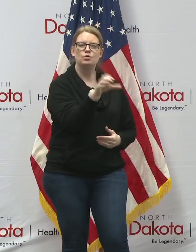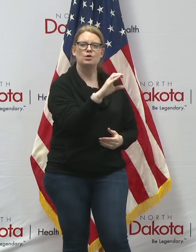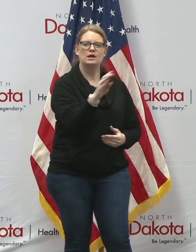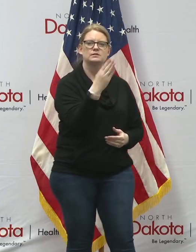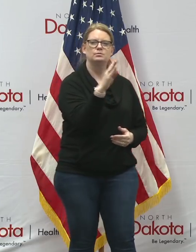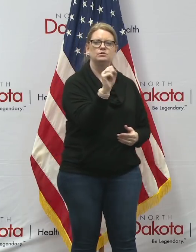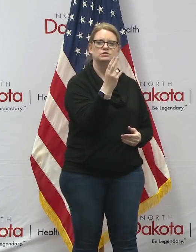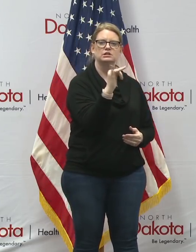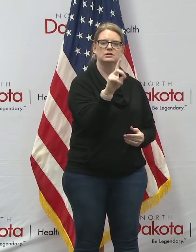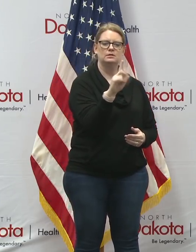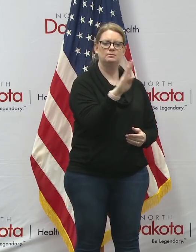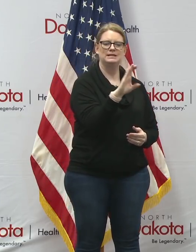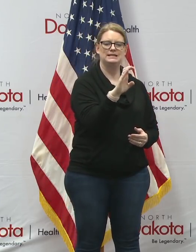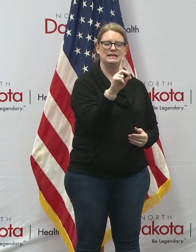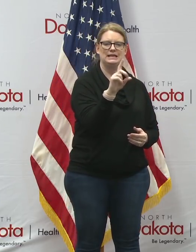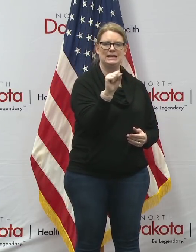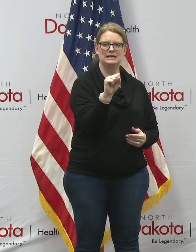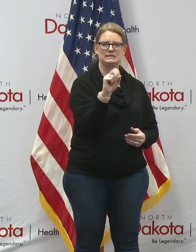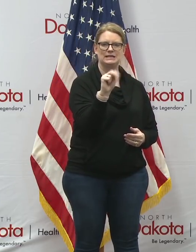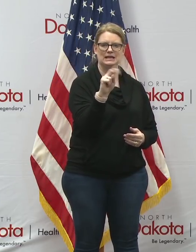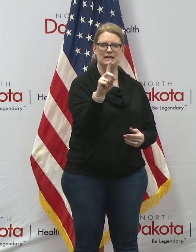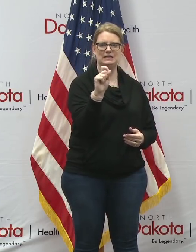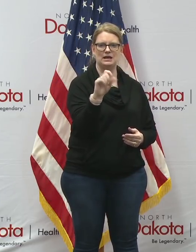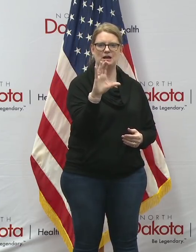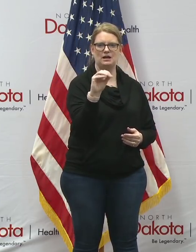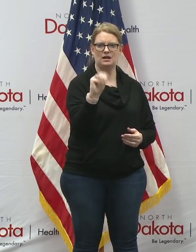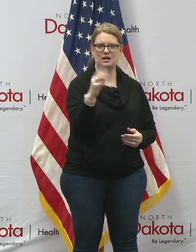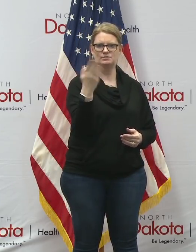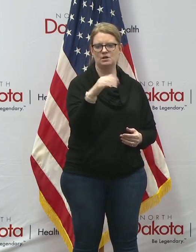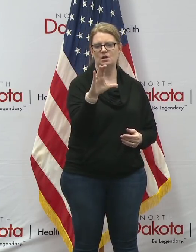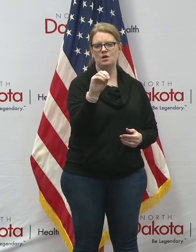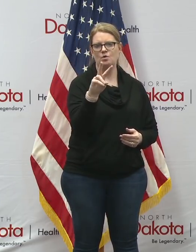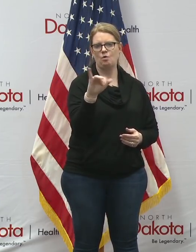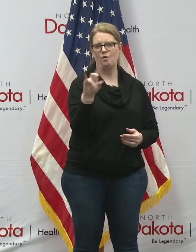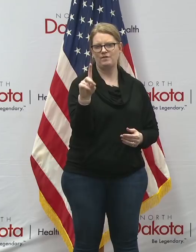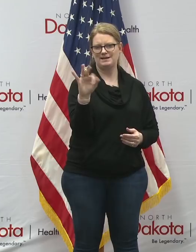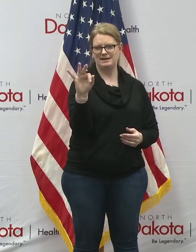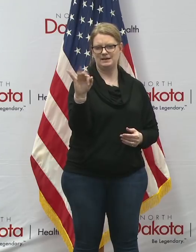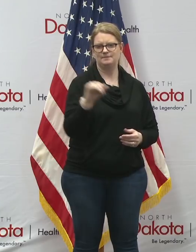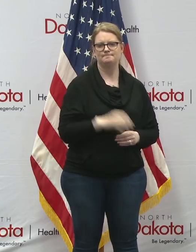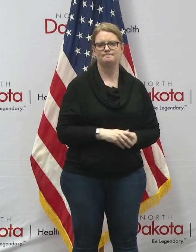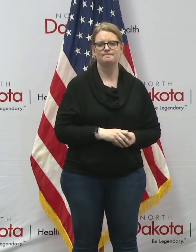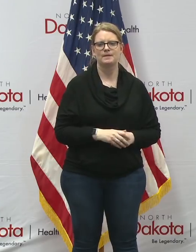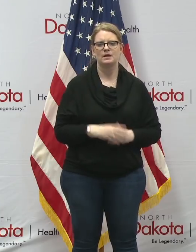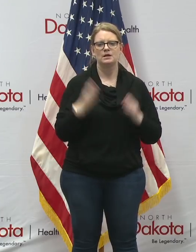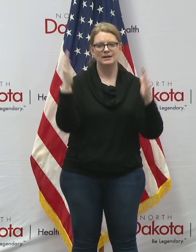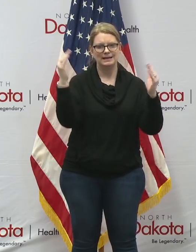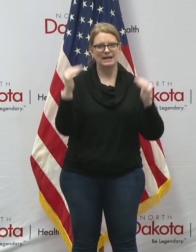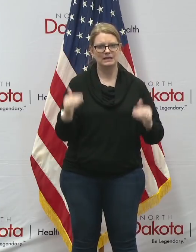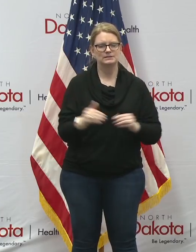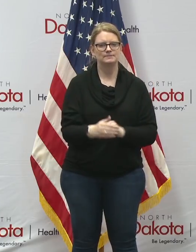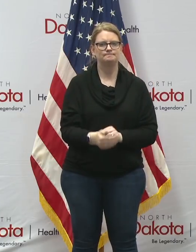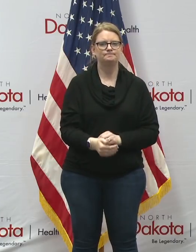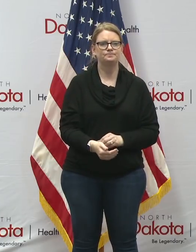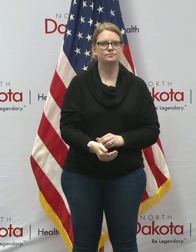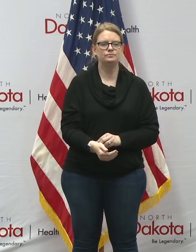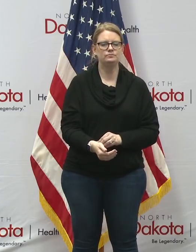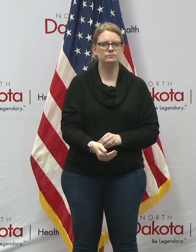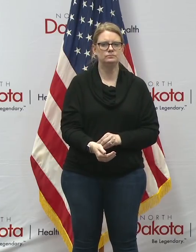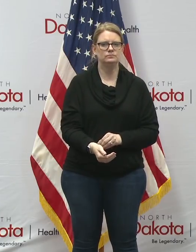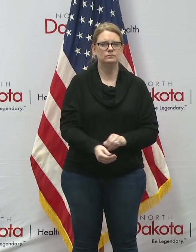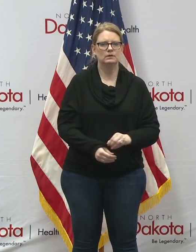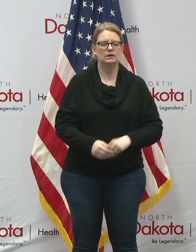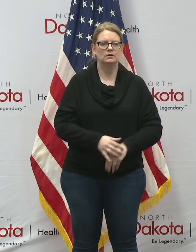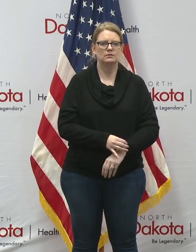at bcbsnd.com covid19 next topic you know we have uh